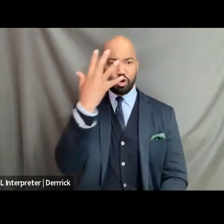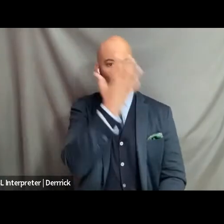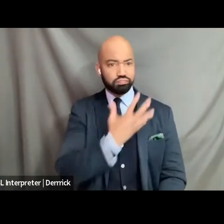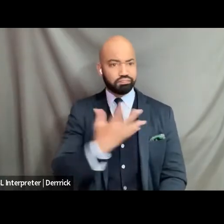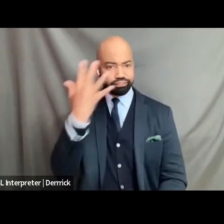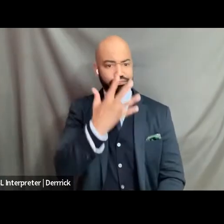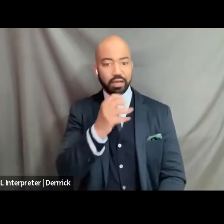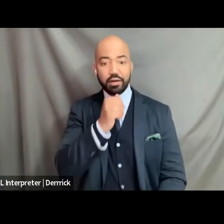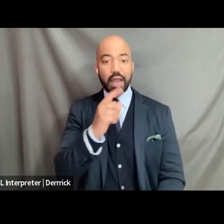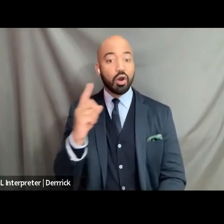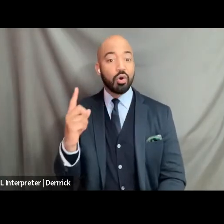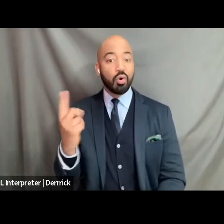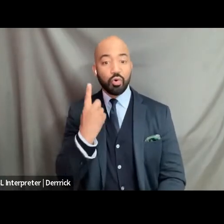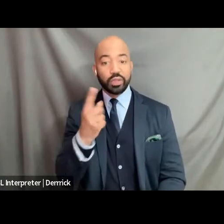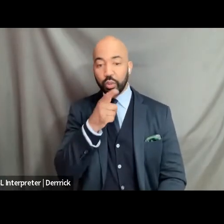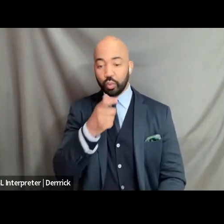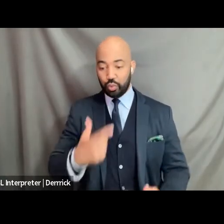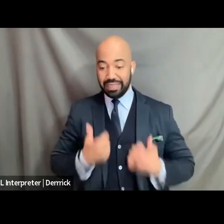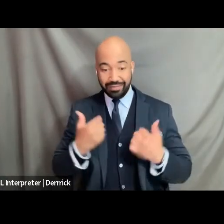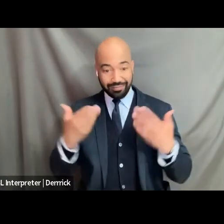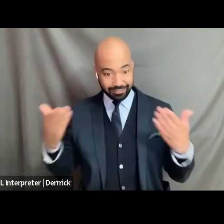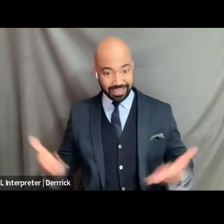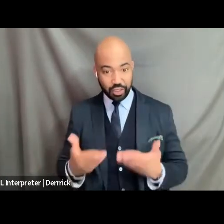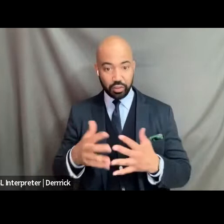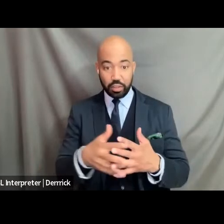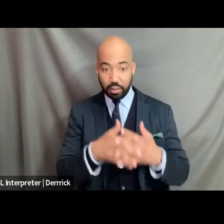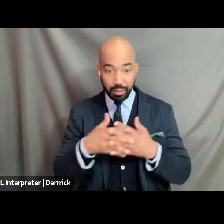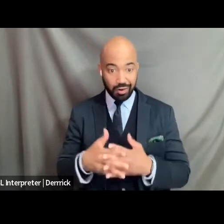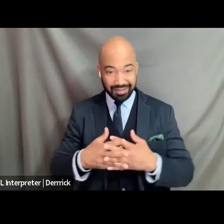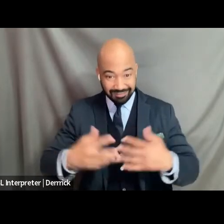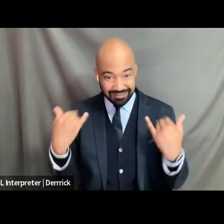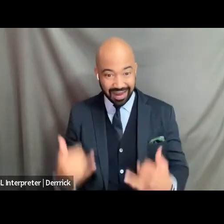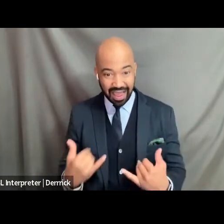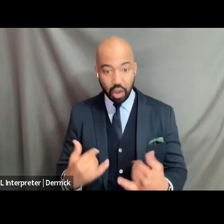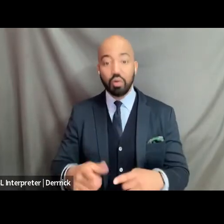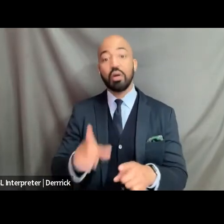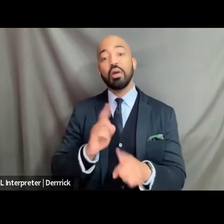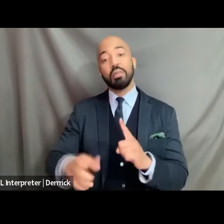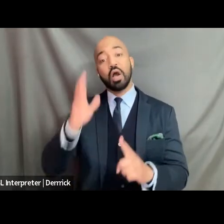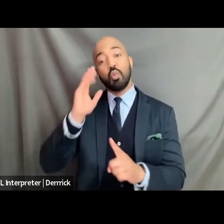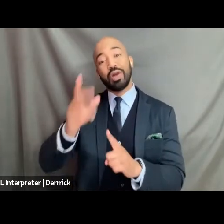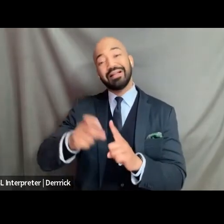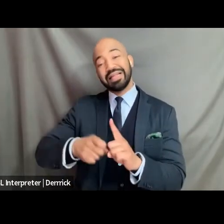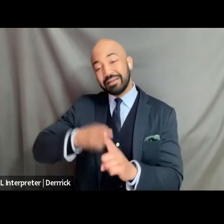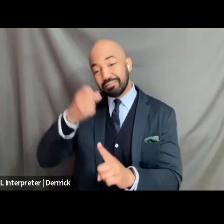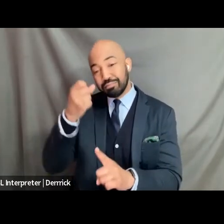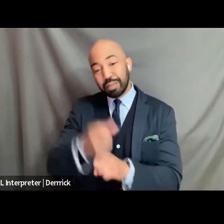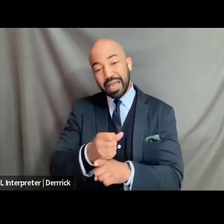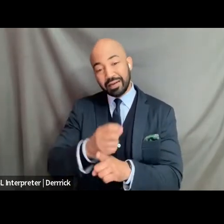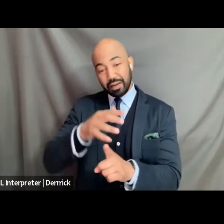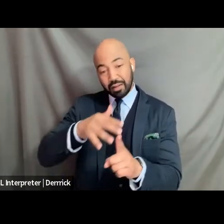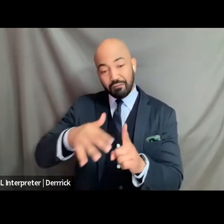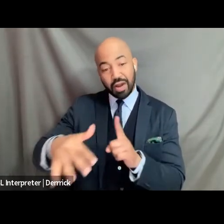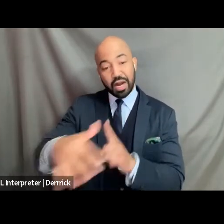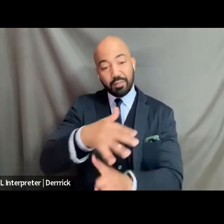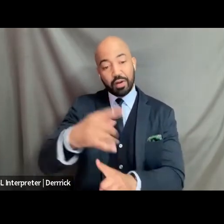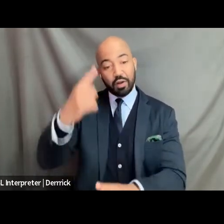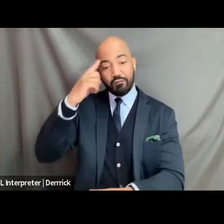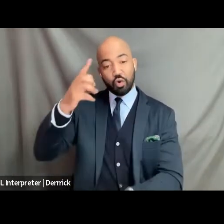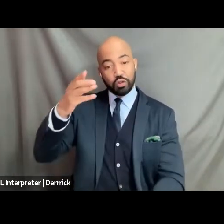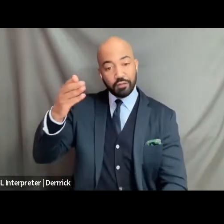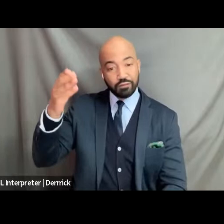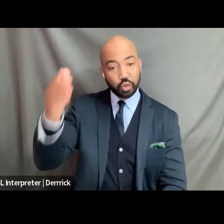lives currently in this nation but that will profoundly impact the conditions under which we are